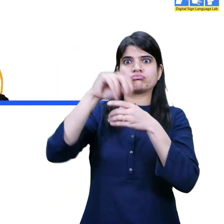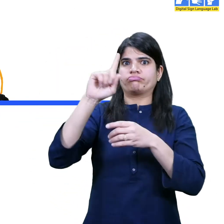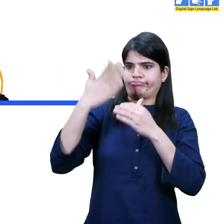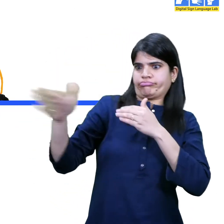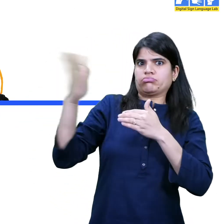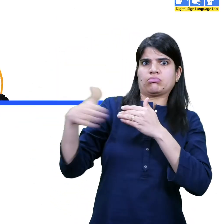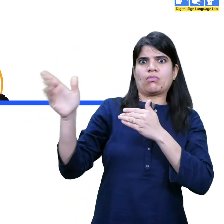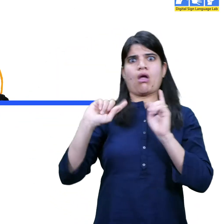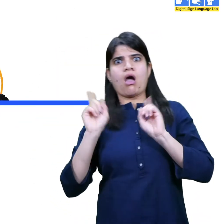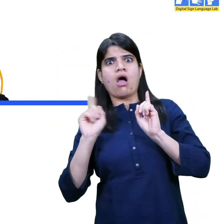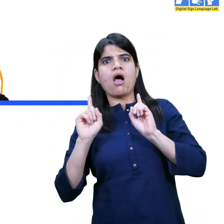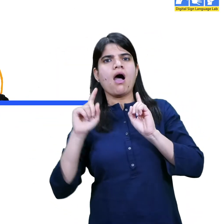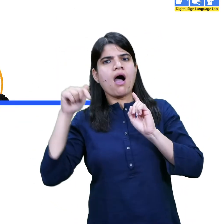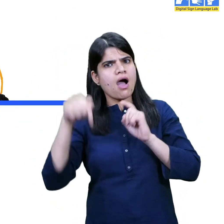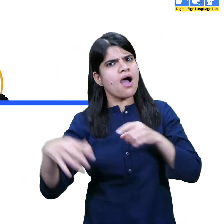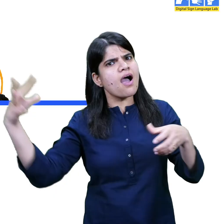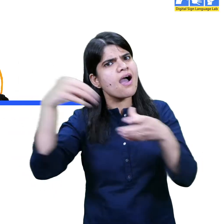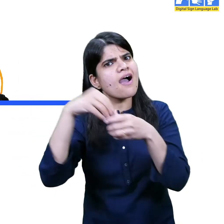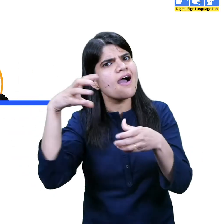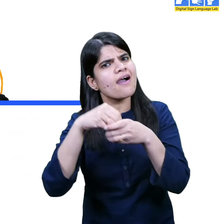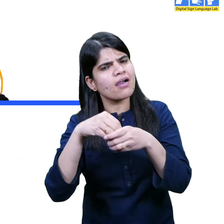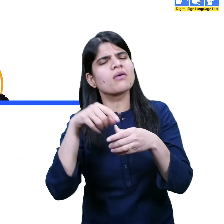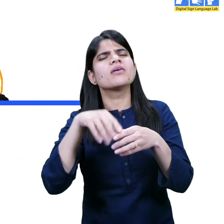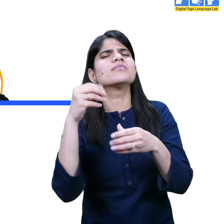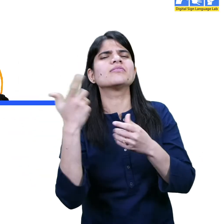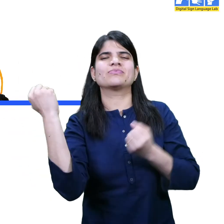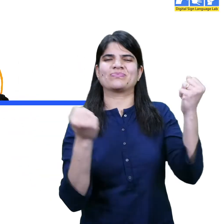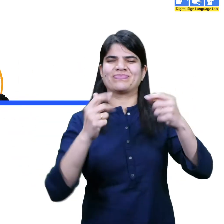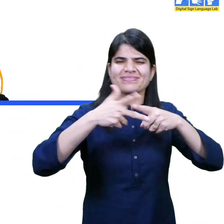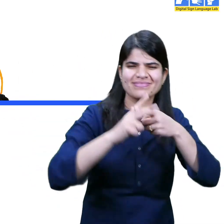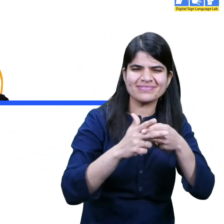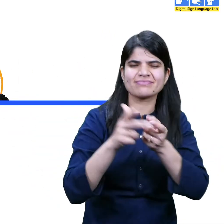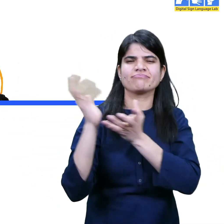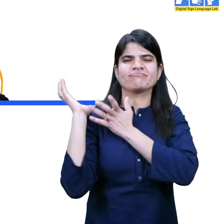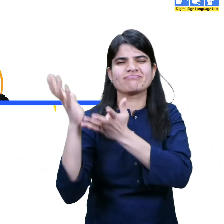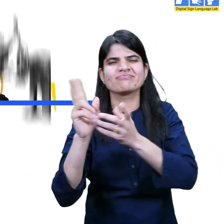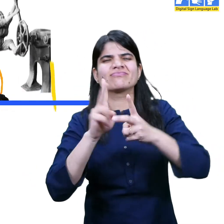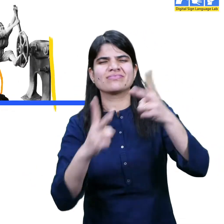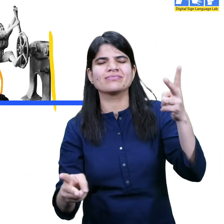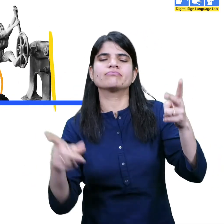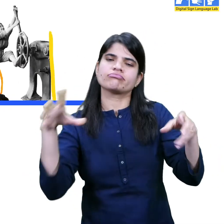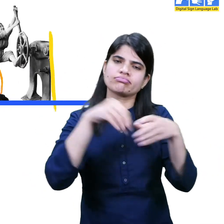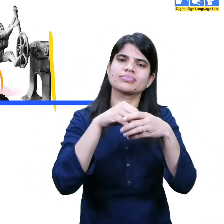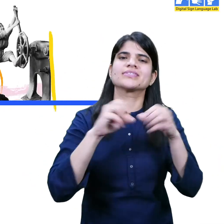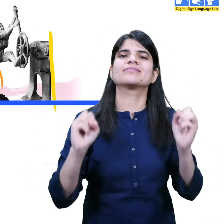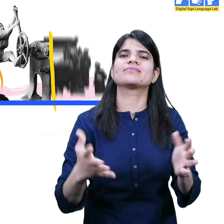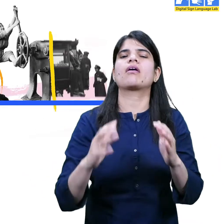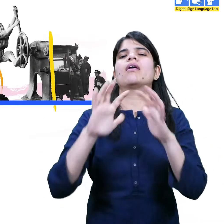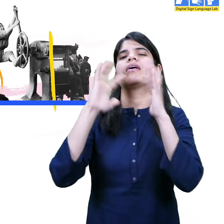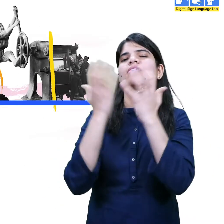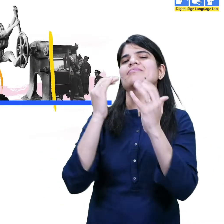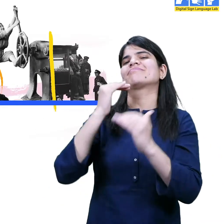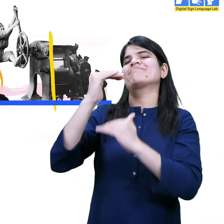previously excluded from, like working as mechanics and drivers, to support their country.